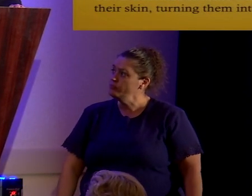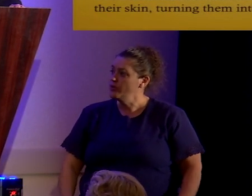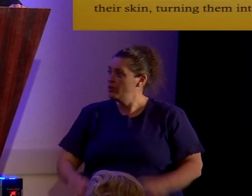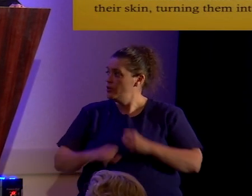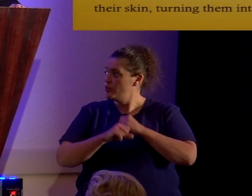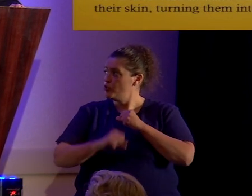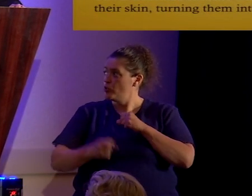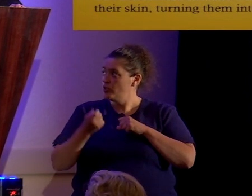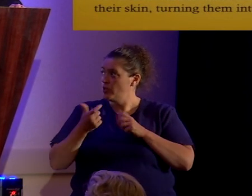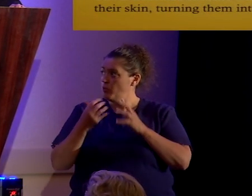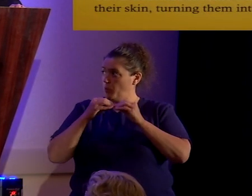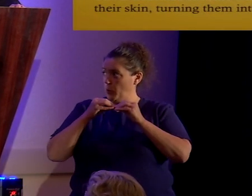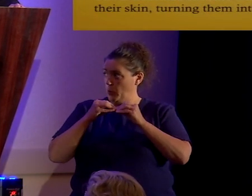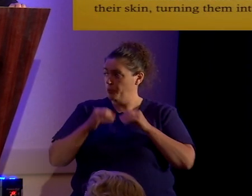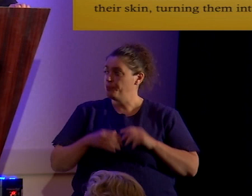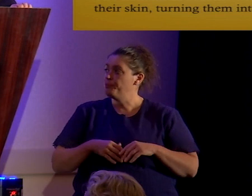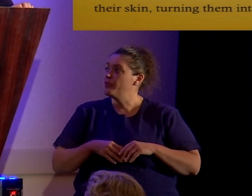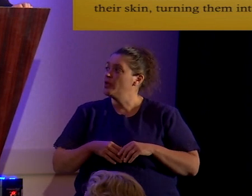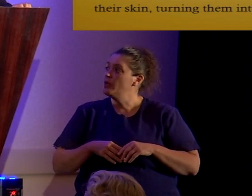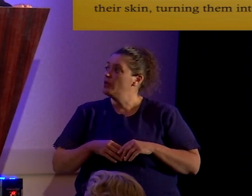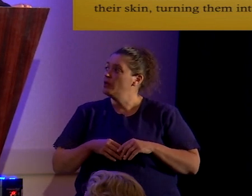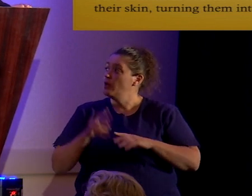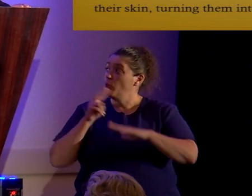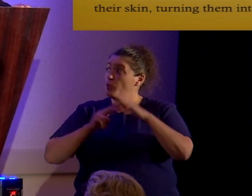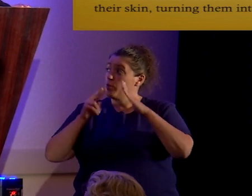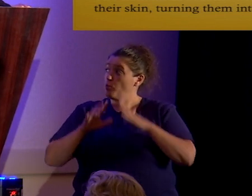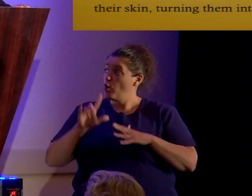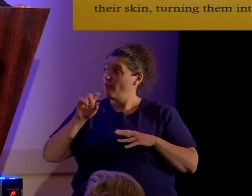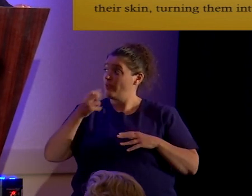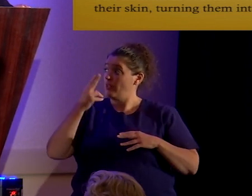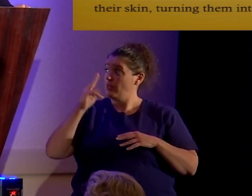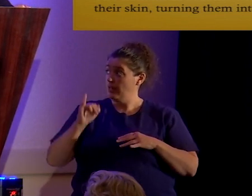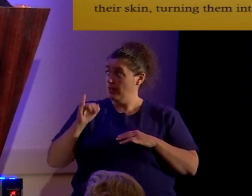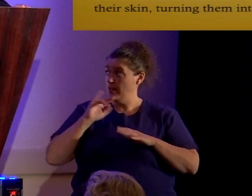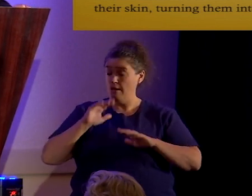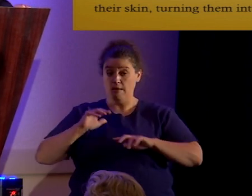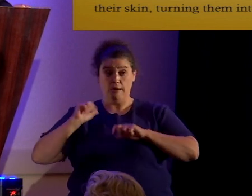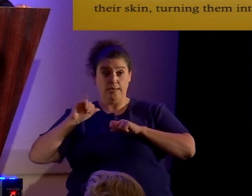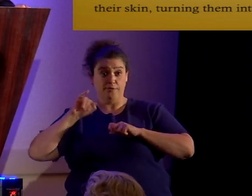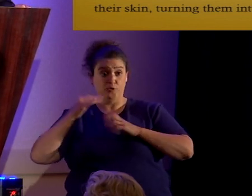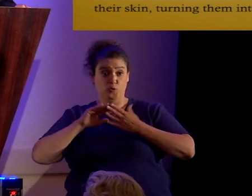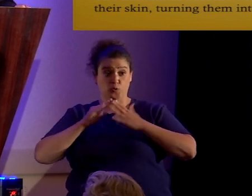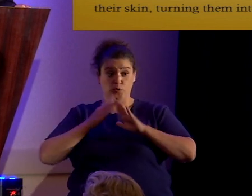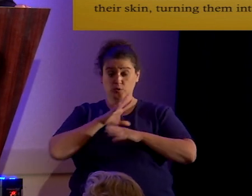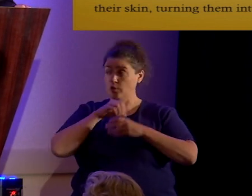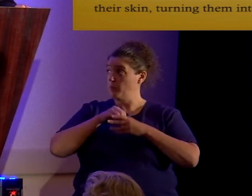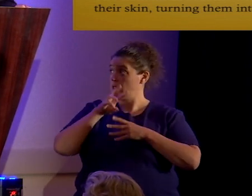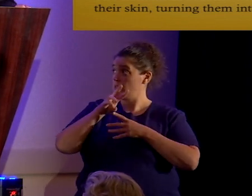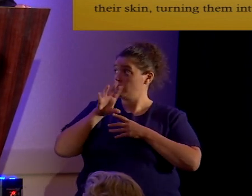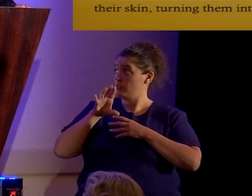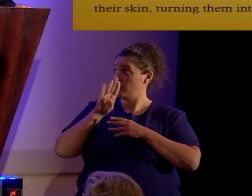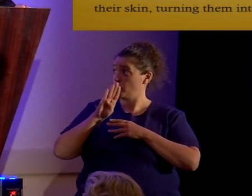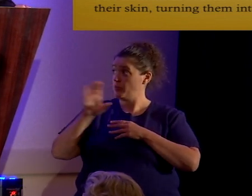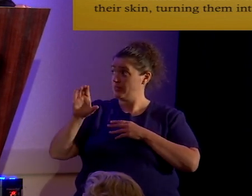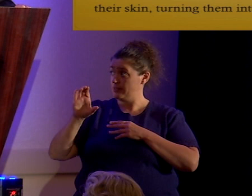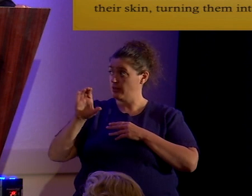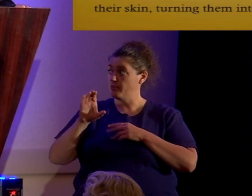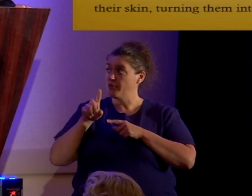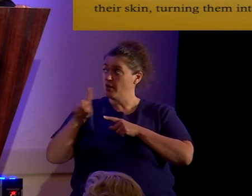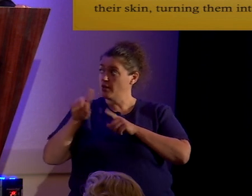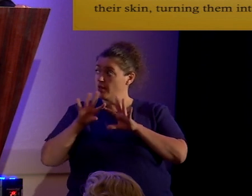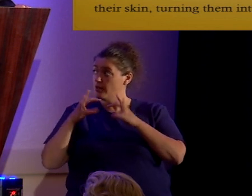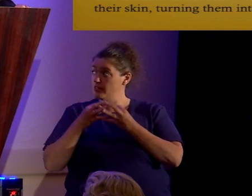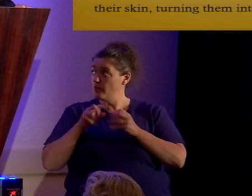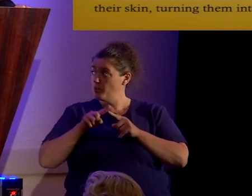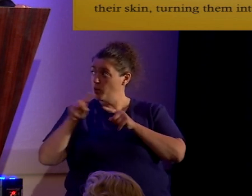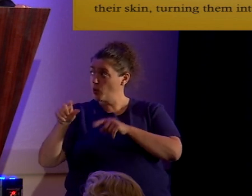stretch the leg further. The prophet Lehi flees from Jerusalem in 600 BCE. He and his family make